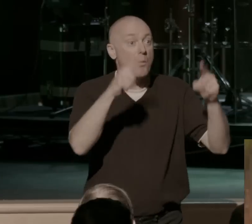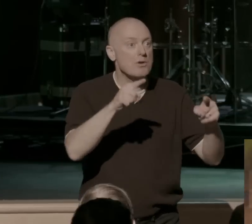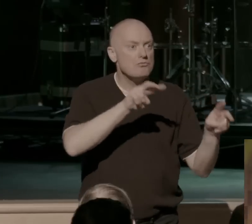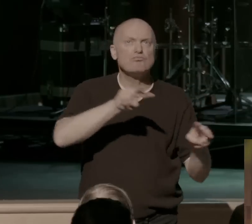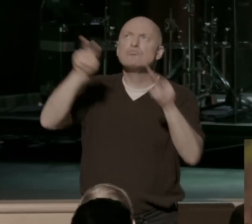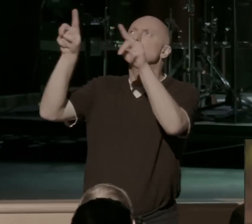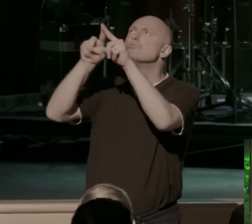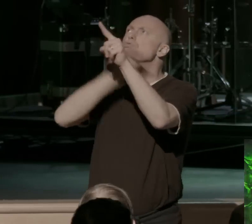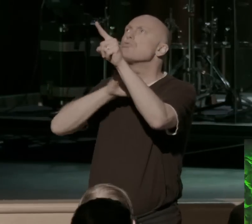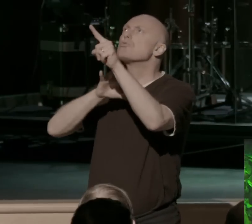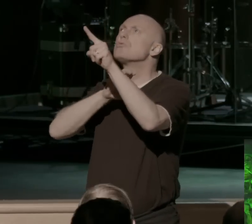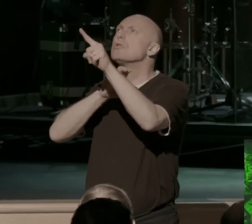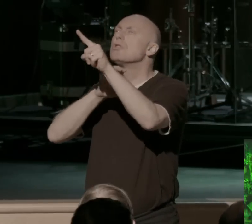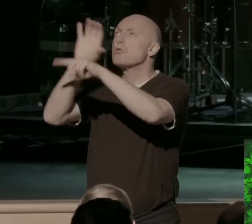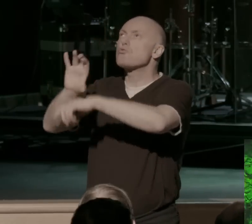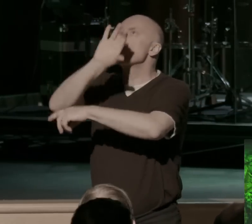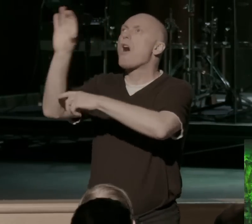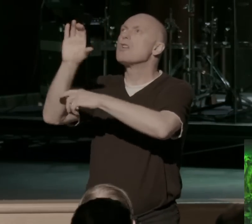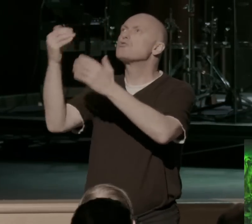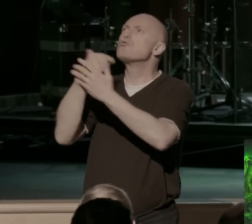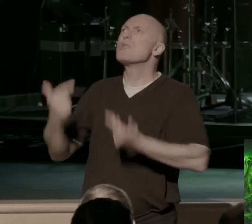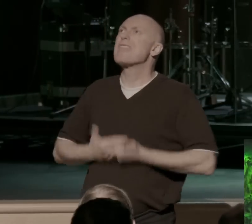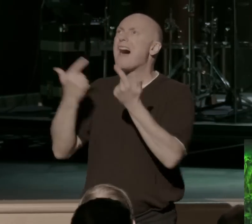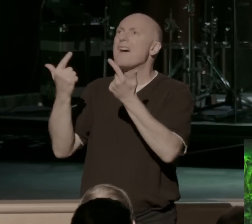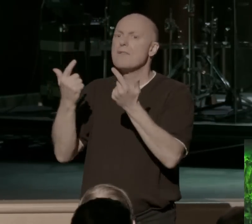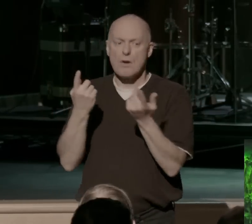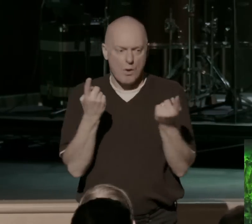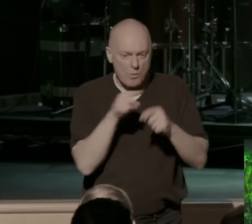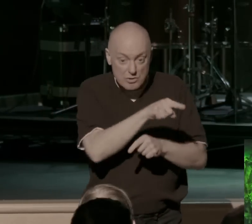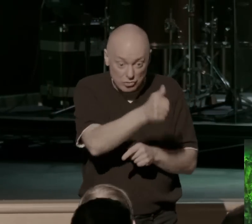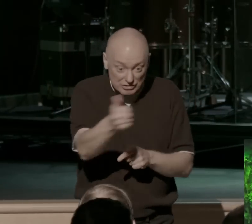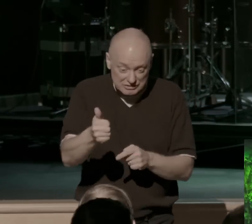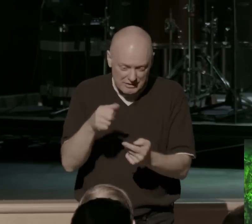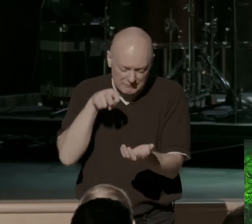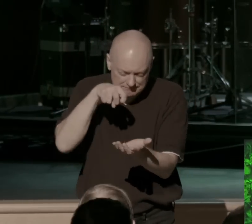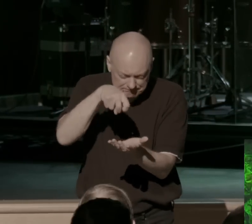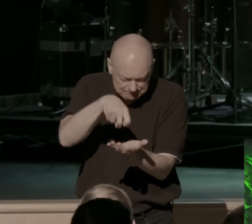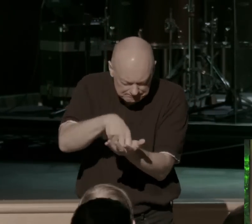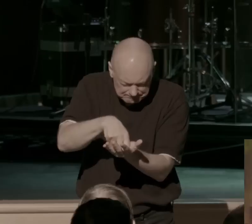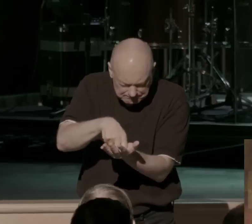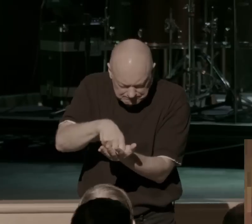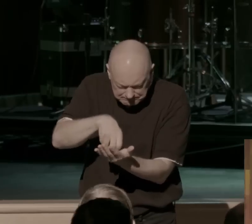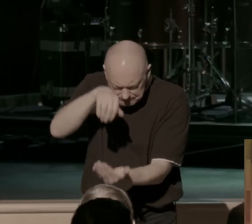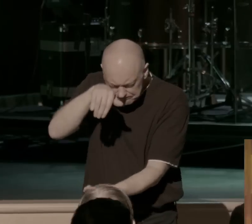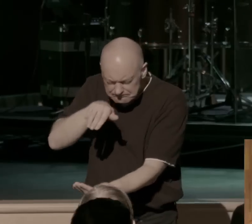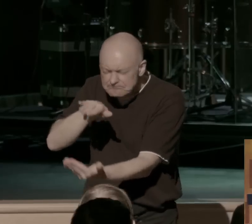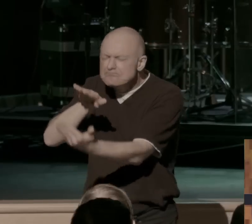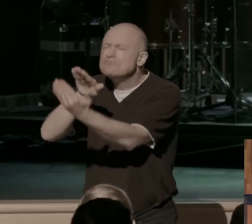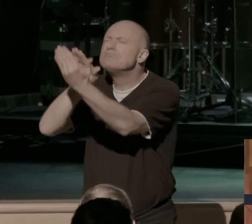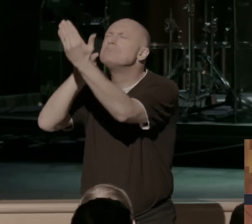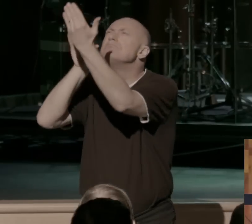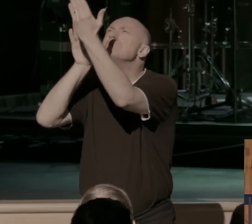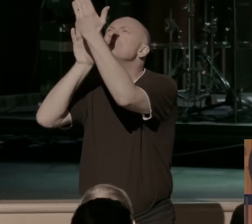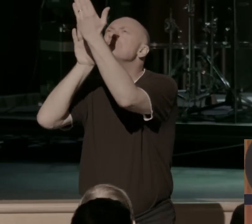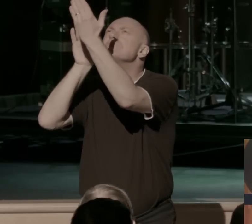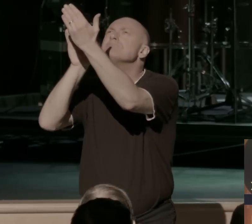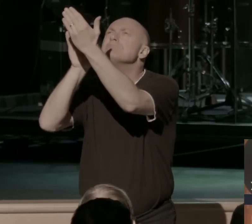That when you get down on your knees before the cross, that there's level ground there. That those who are proud are brought low,